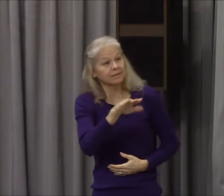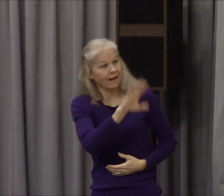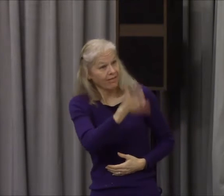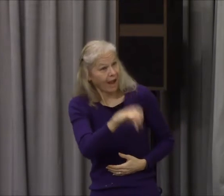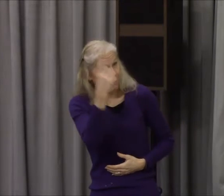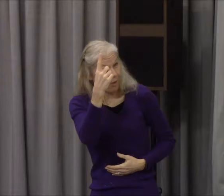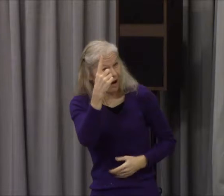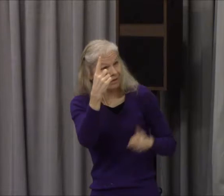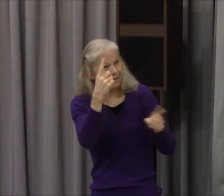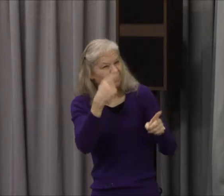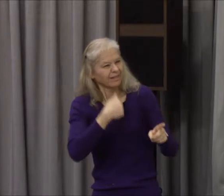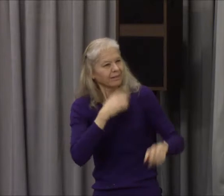knowing he's near.